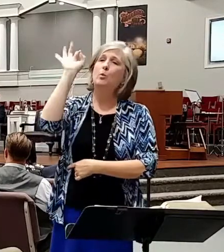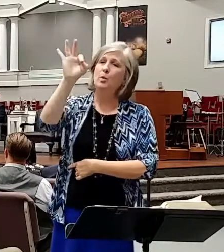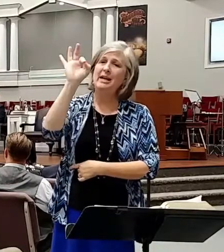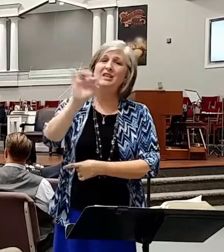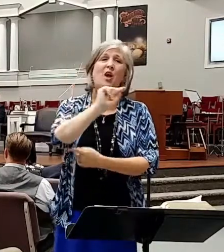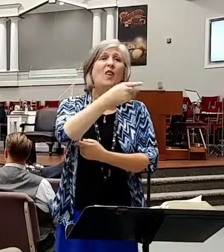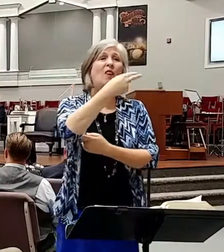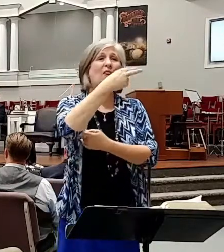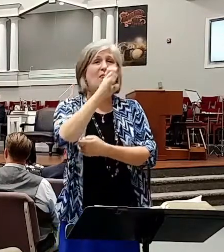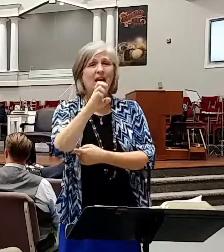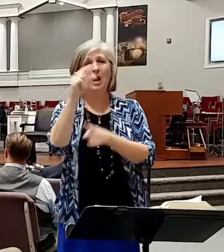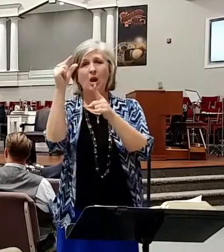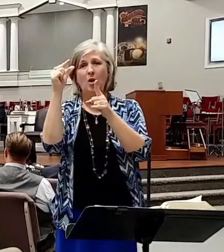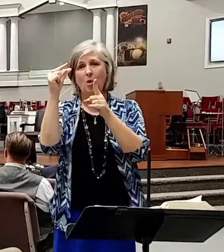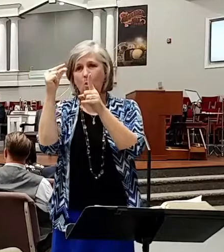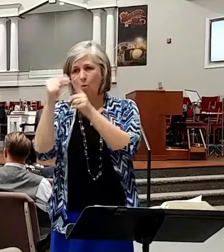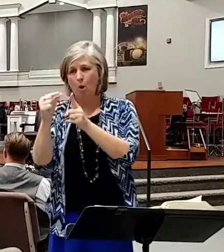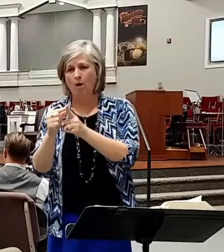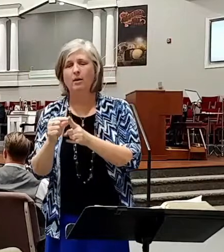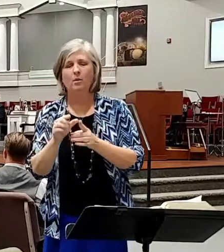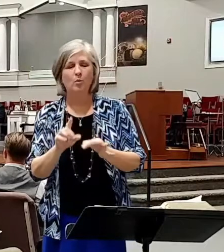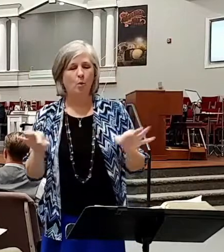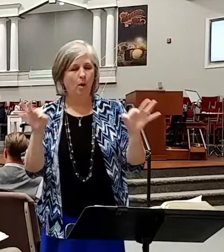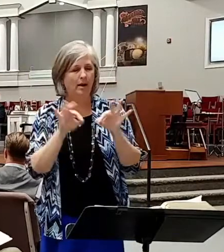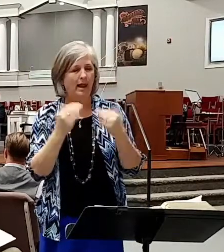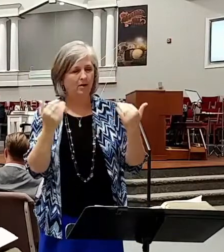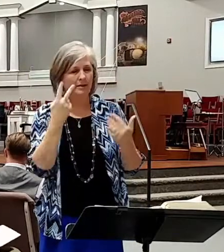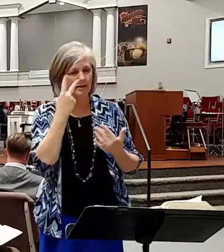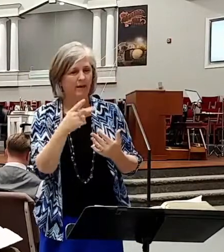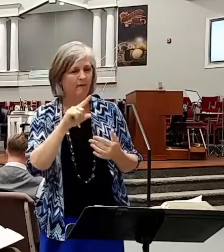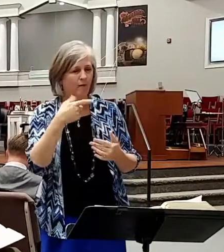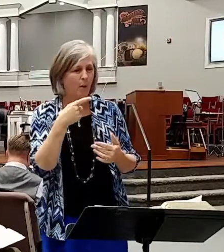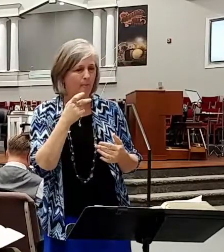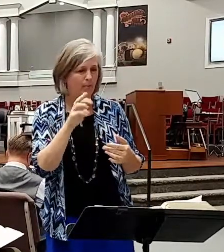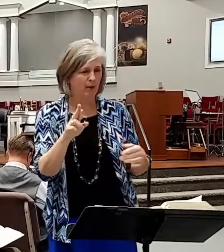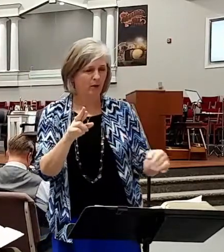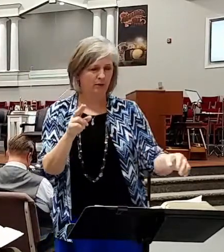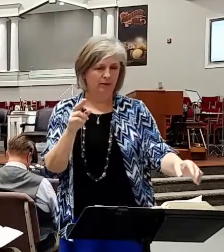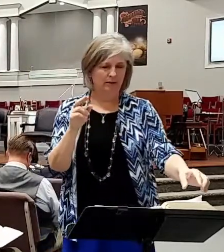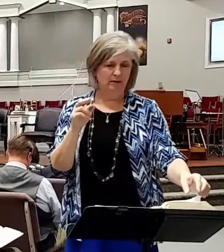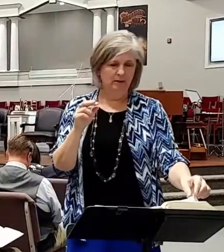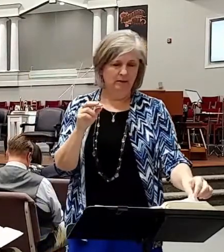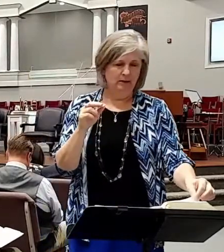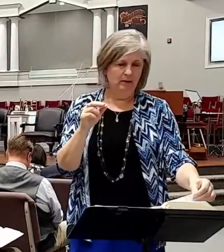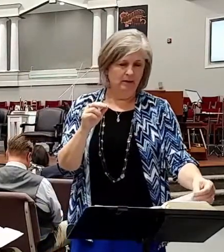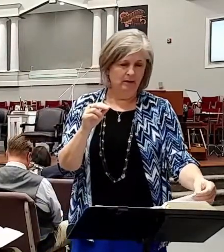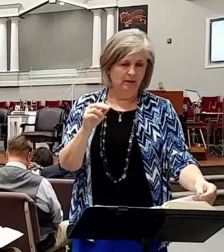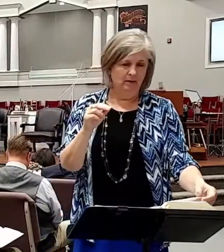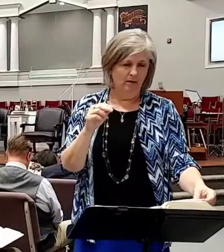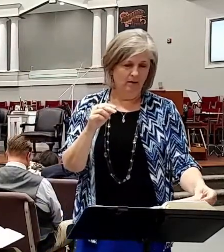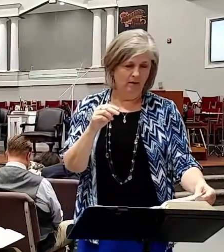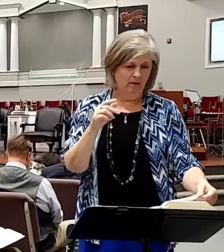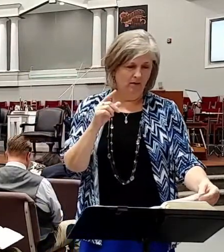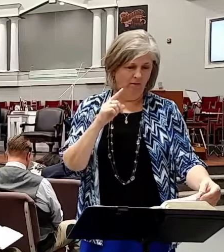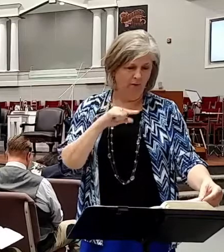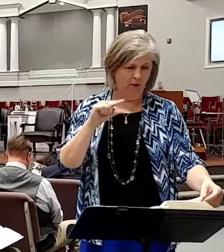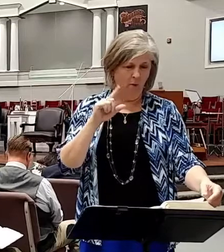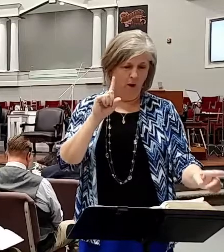and the Word. And I want you to look with me now at this passage of Scripture, and let's see about the Word. Verse 23, Being born